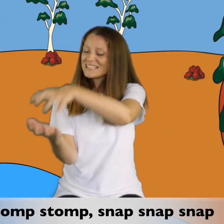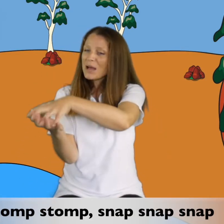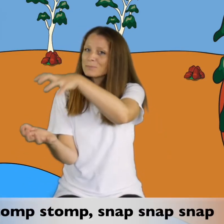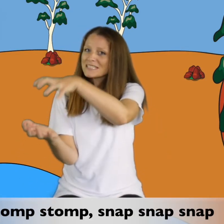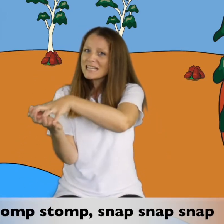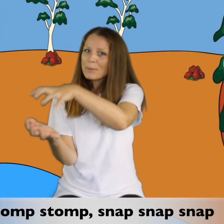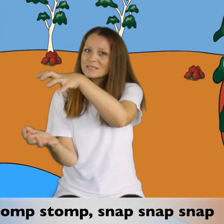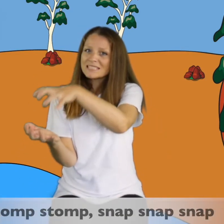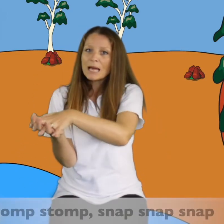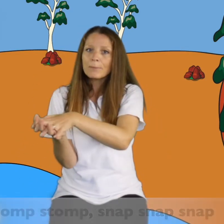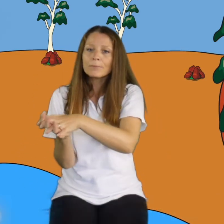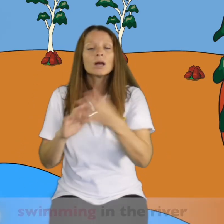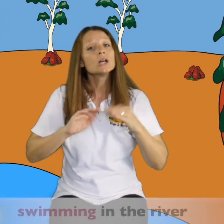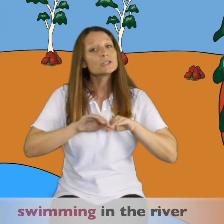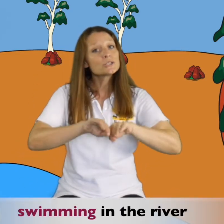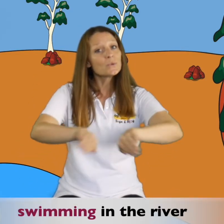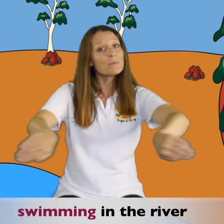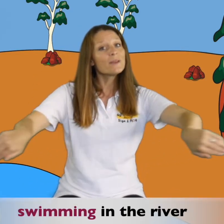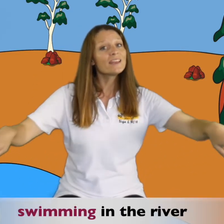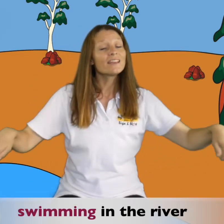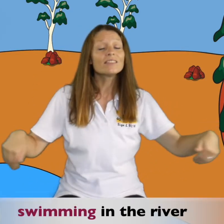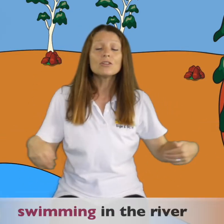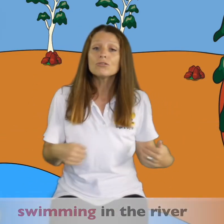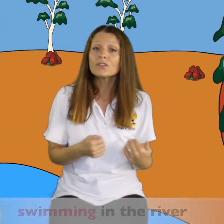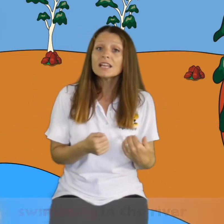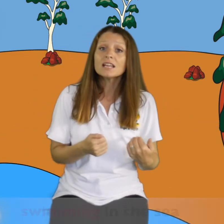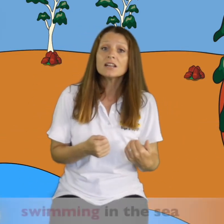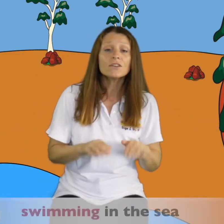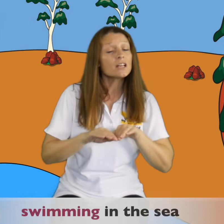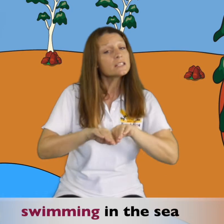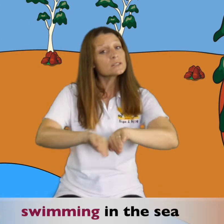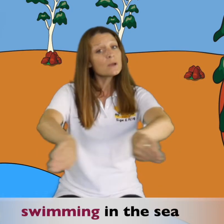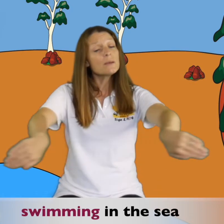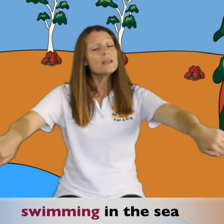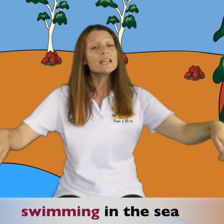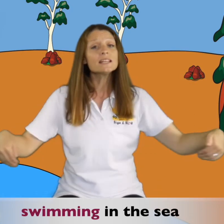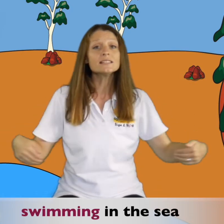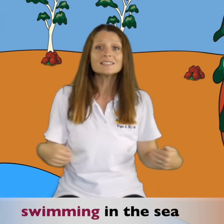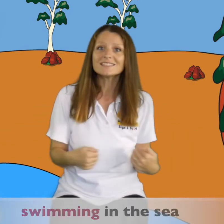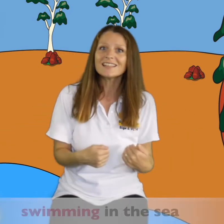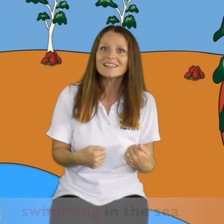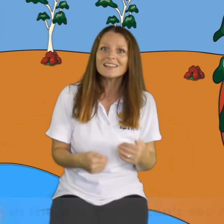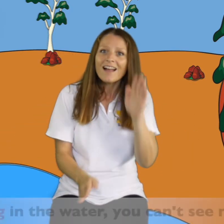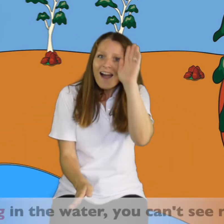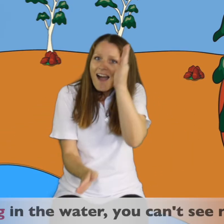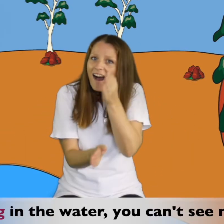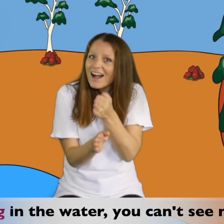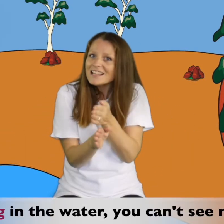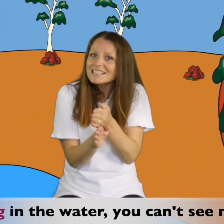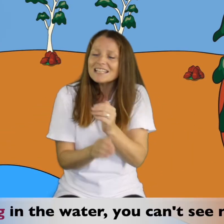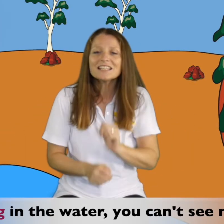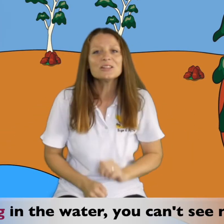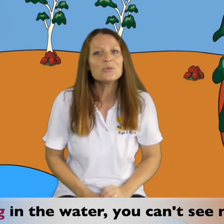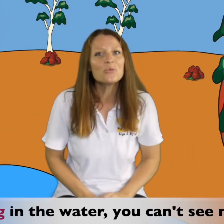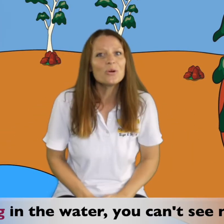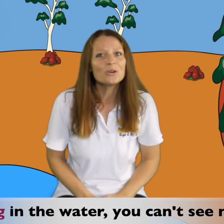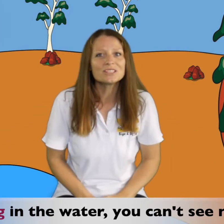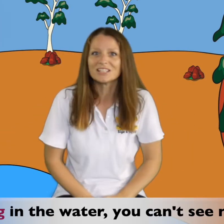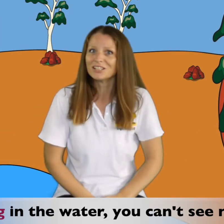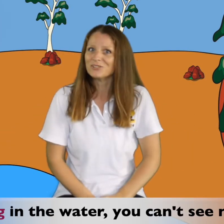Snap, snap, snap. Swimming in the river, swimming in the sea. Hiding in the water, you